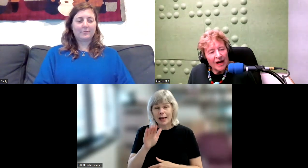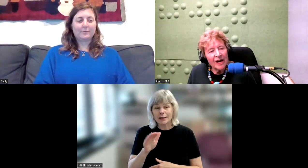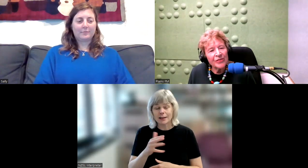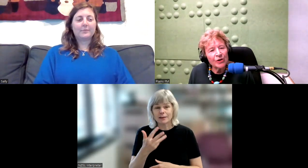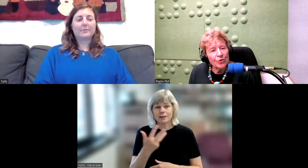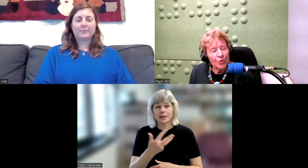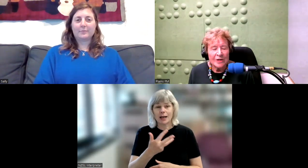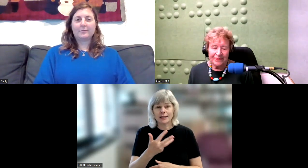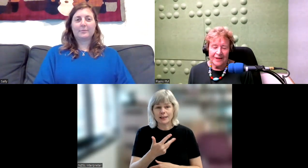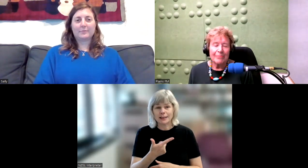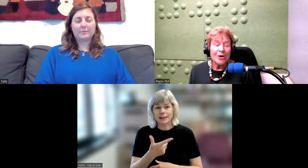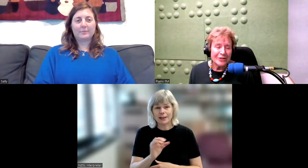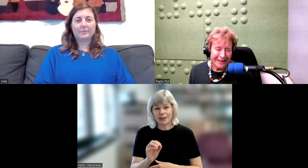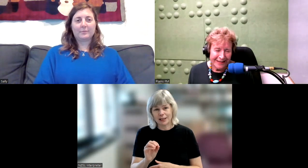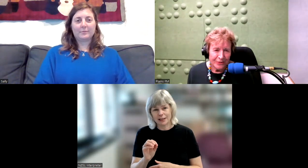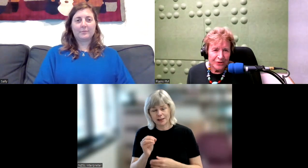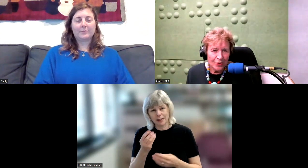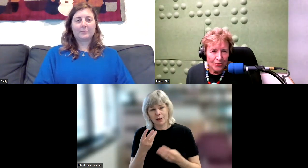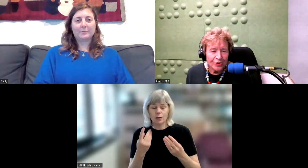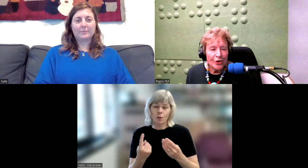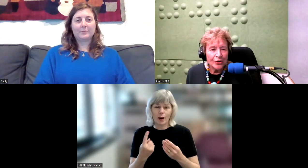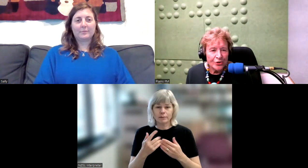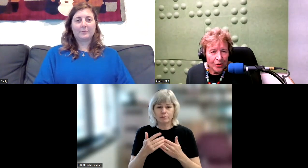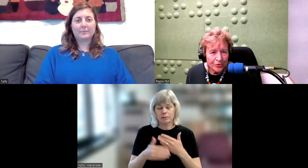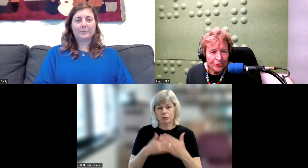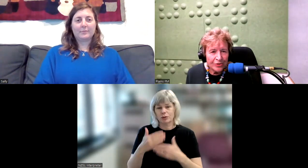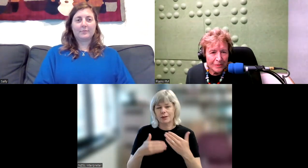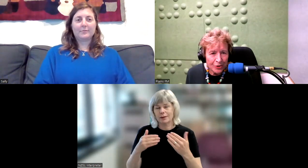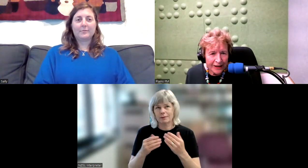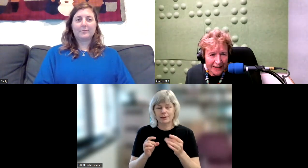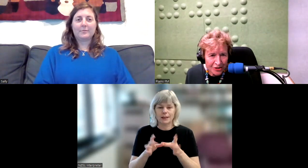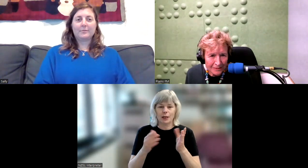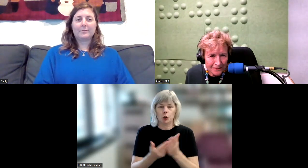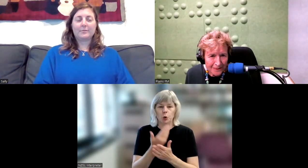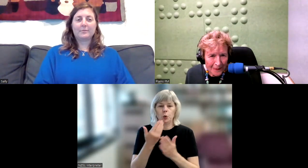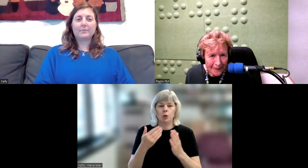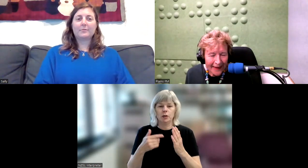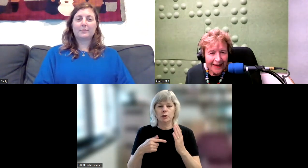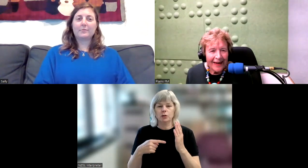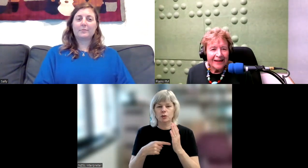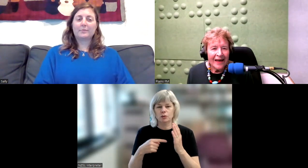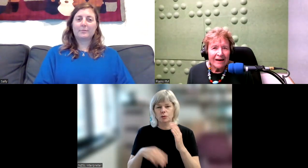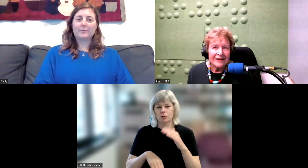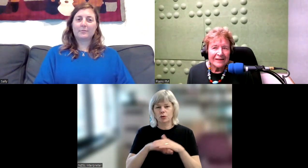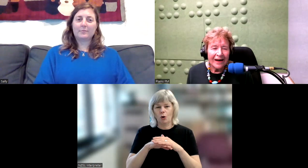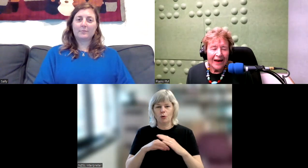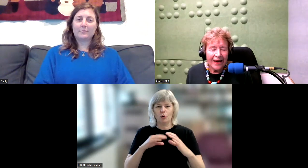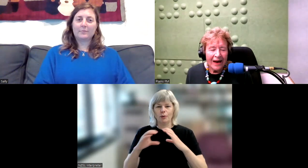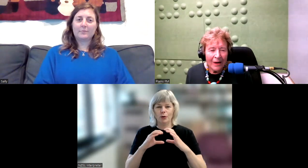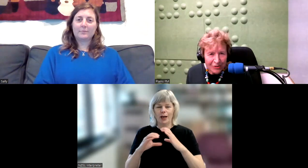a thing called, well, the process was called total communication. Now, I was